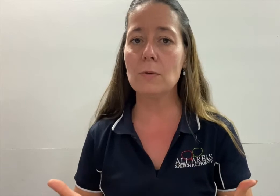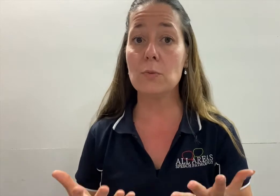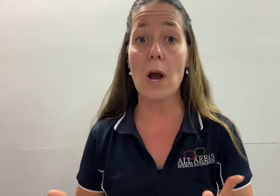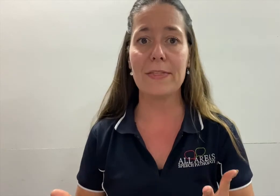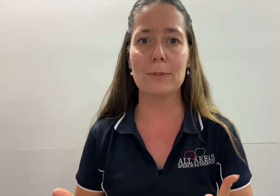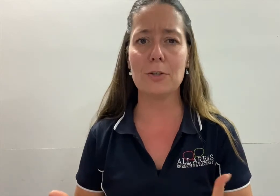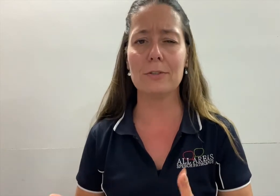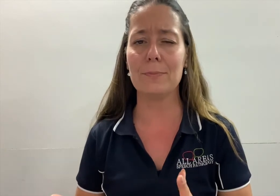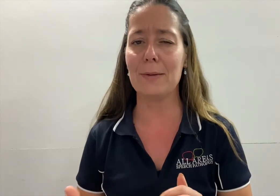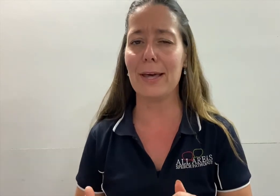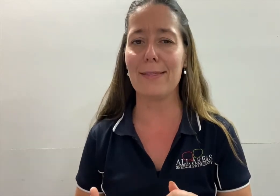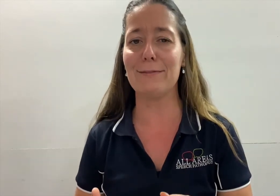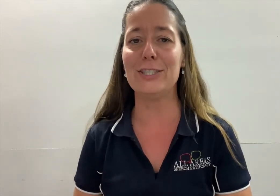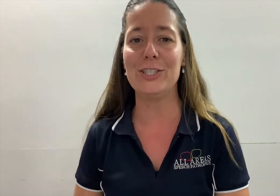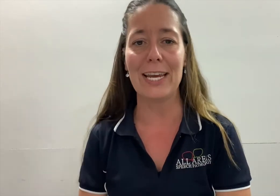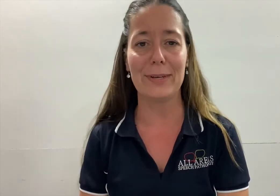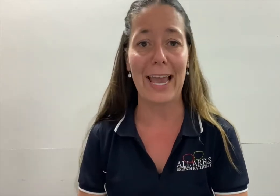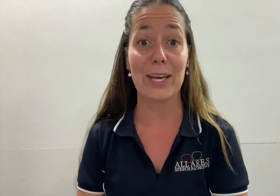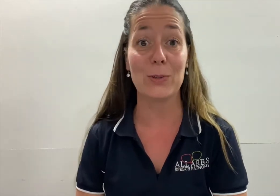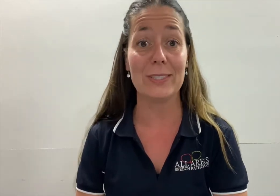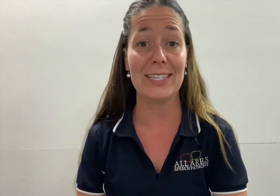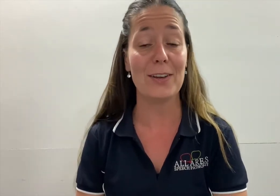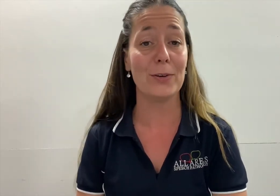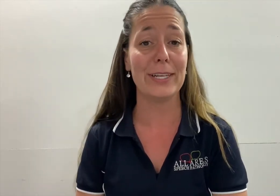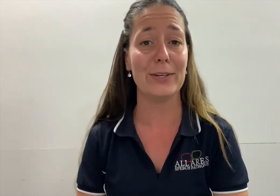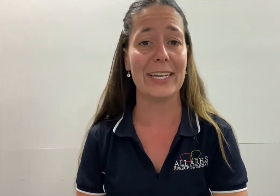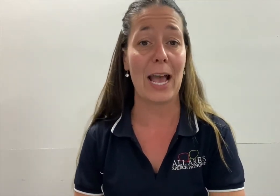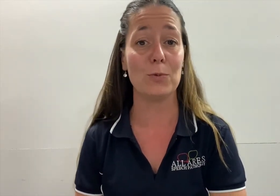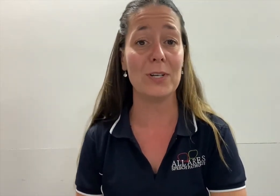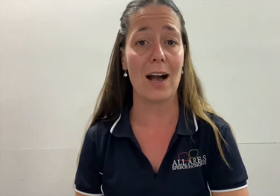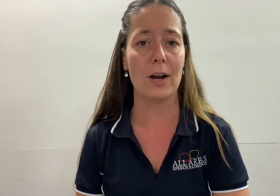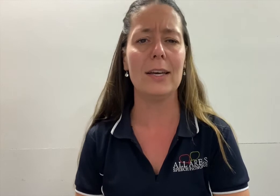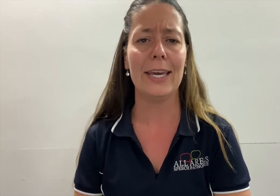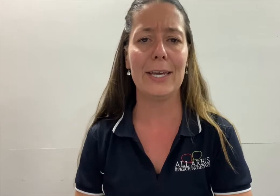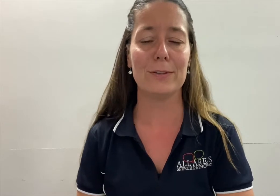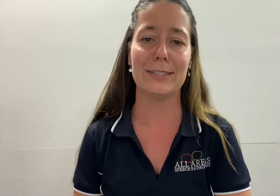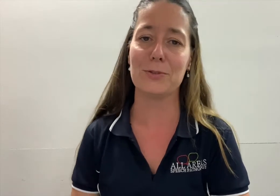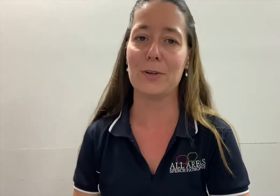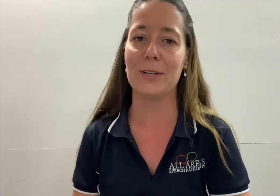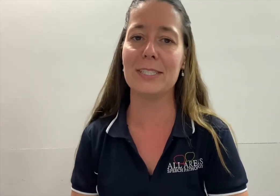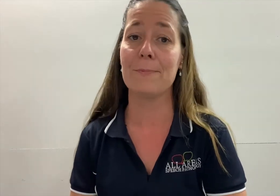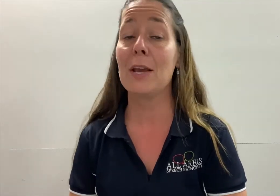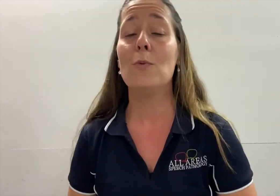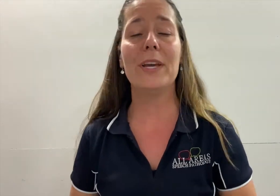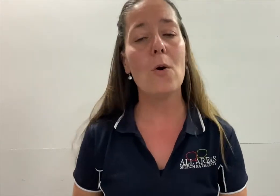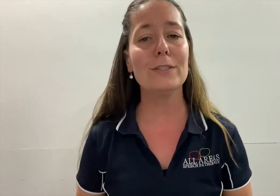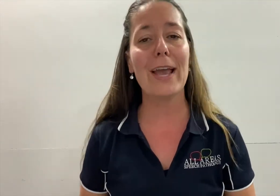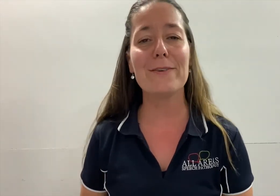was one that was taught to me by the lovely Jamie at Good Start Early Learning at Woongara, here on the Central Coast. We also had a